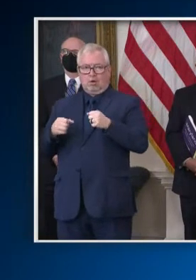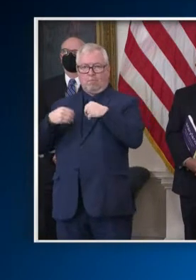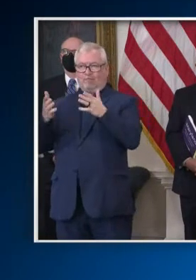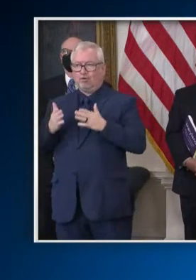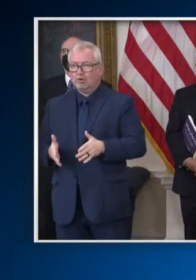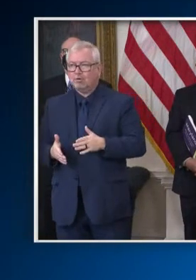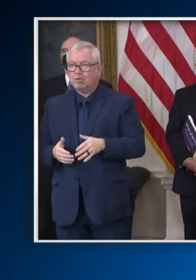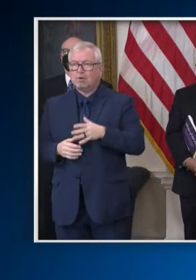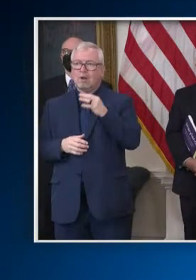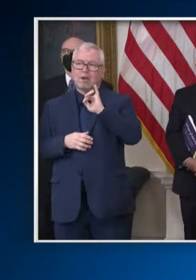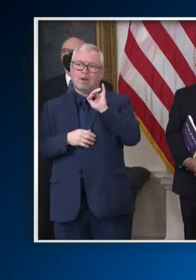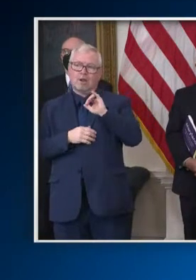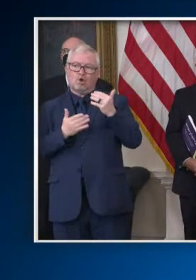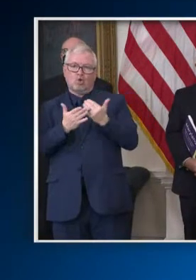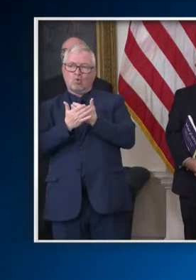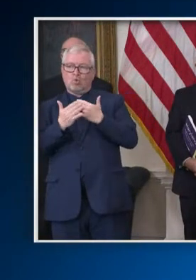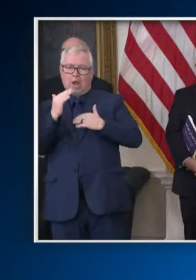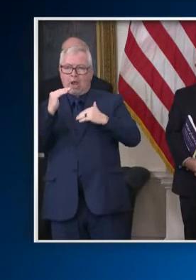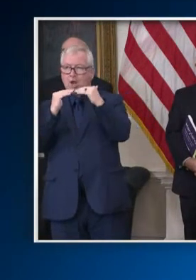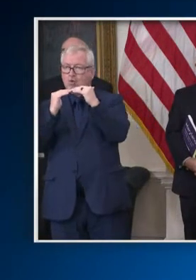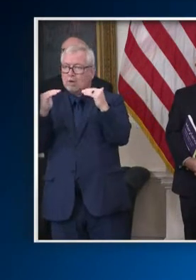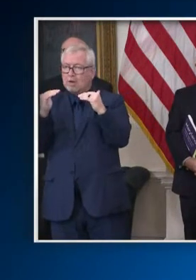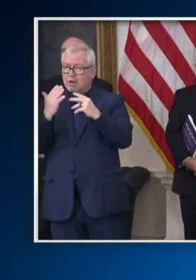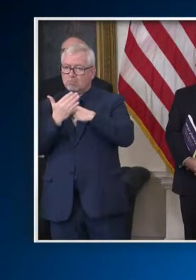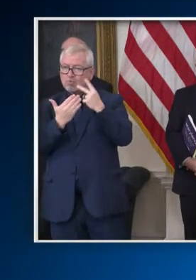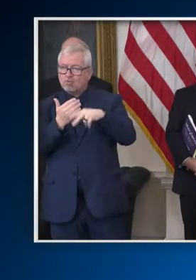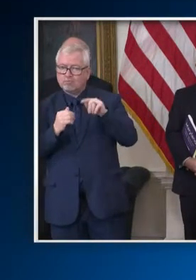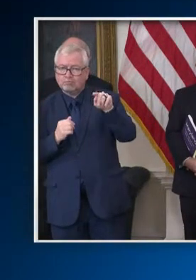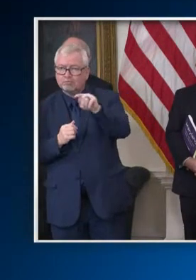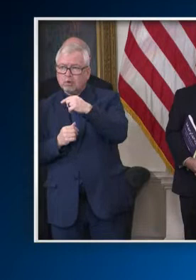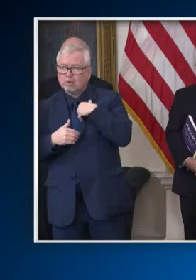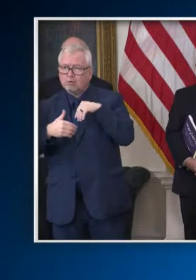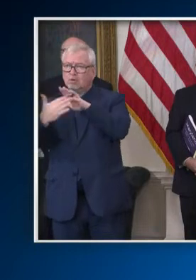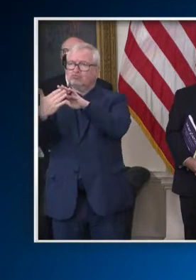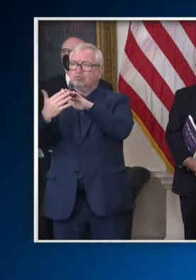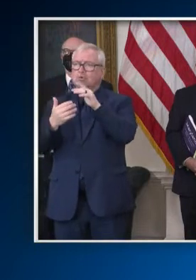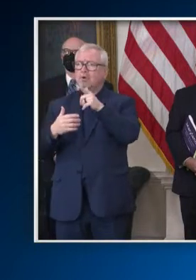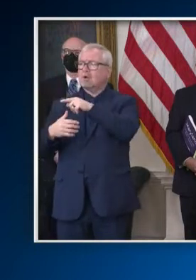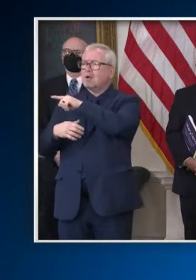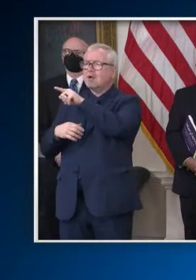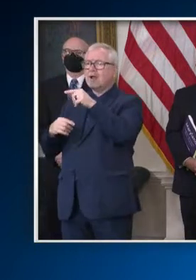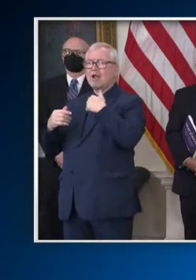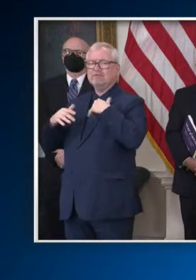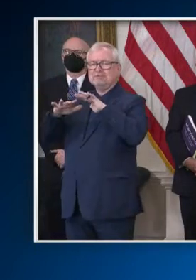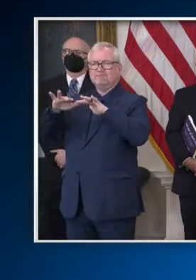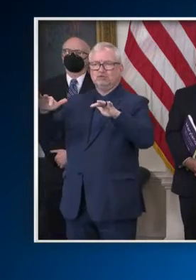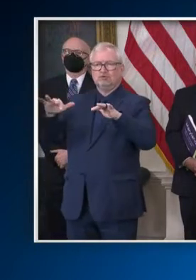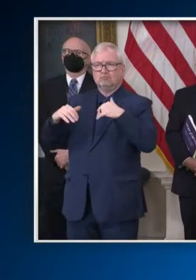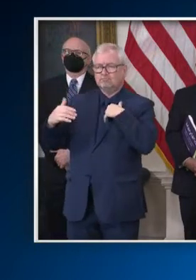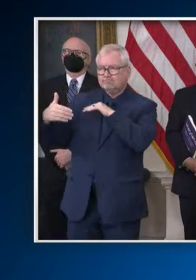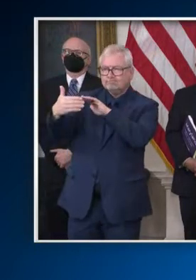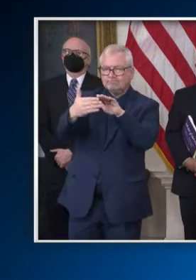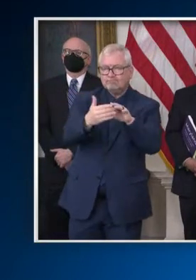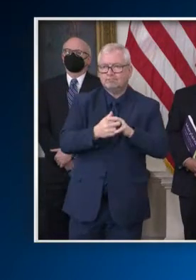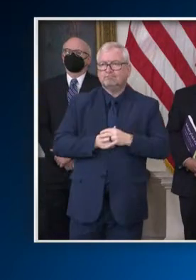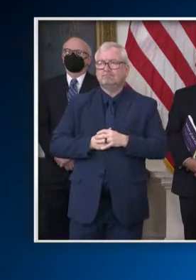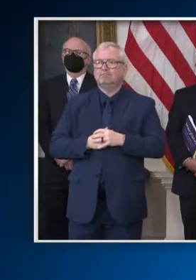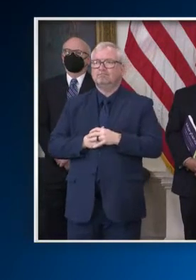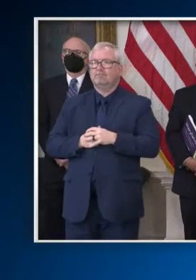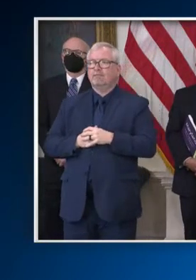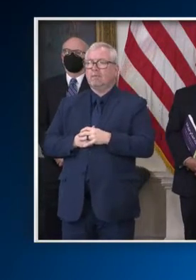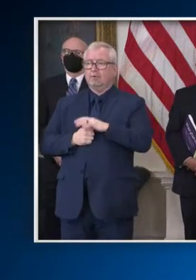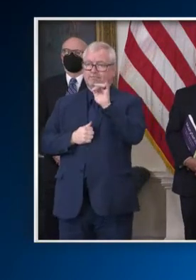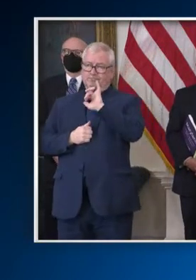to address health disparities, and to improve access to primary care. The submission of this